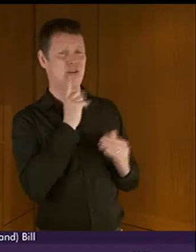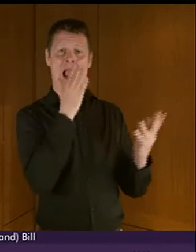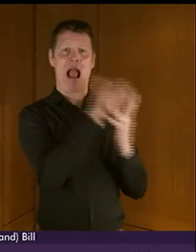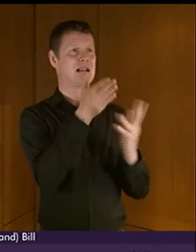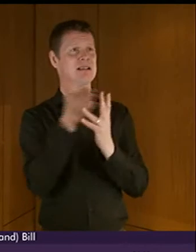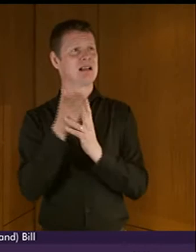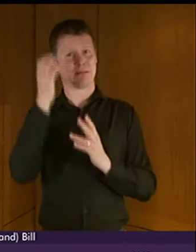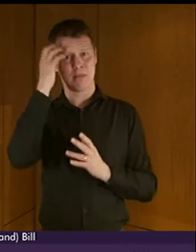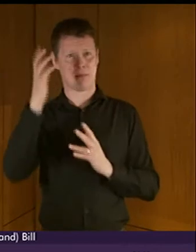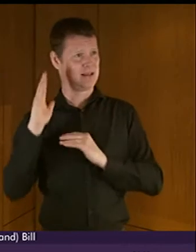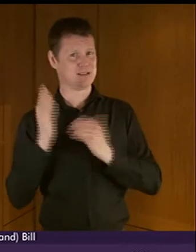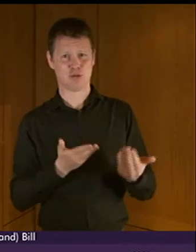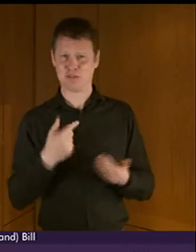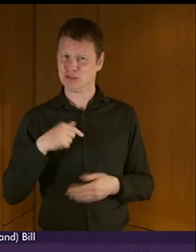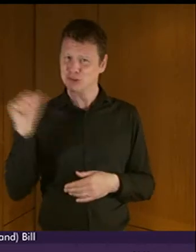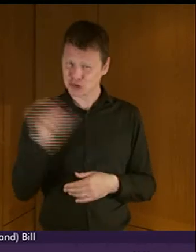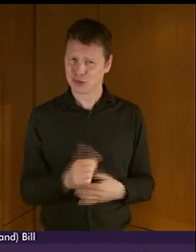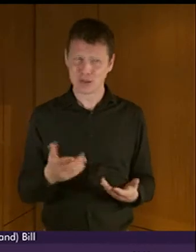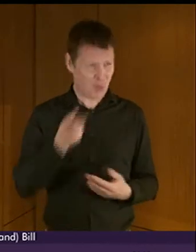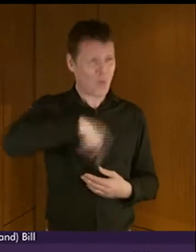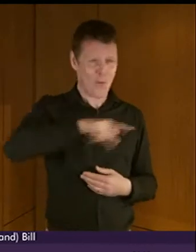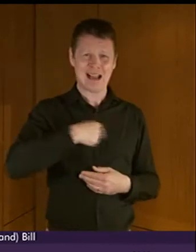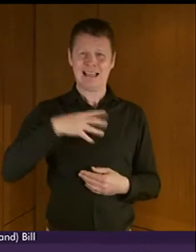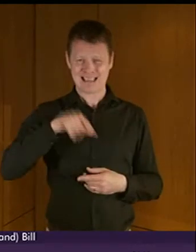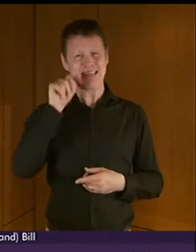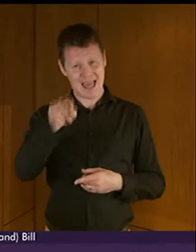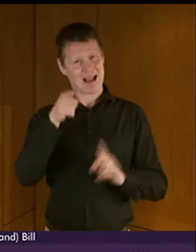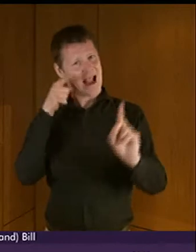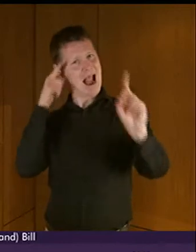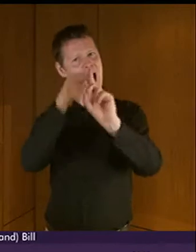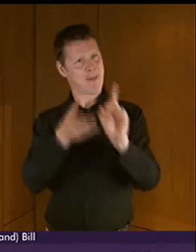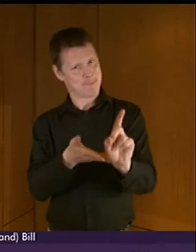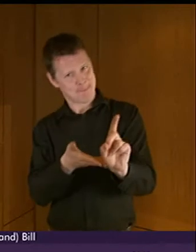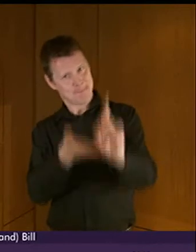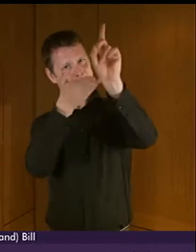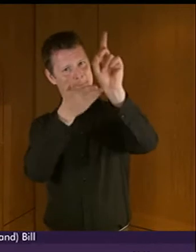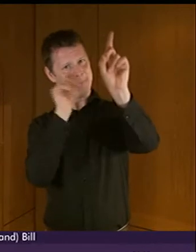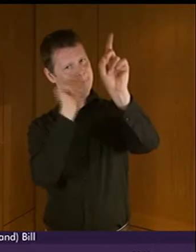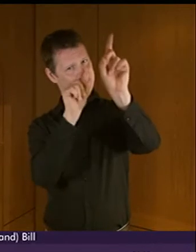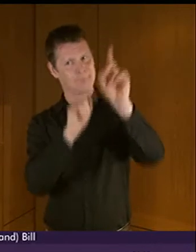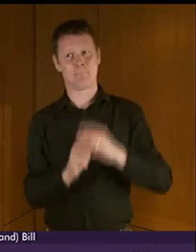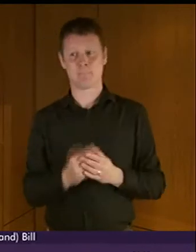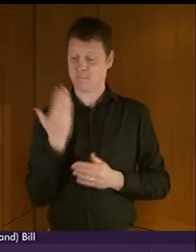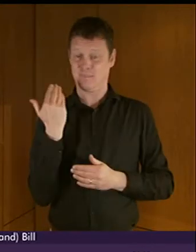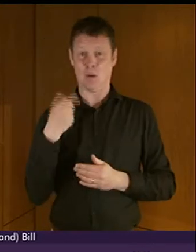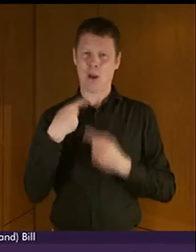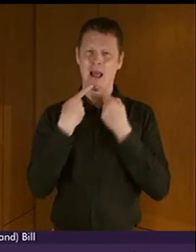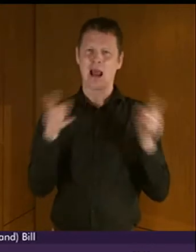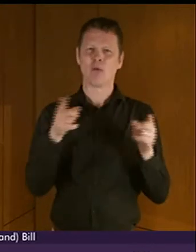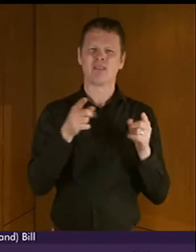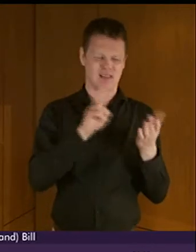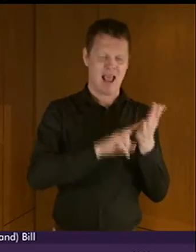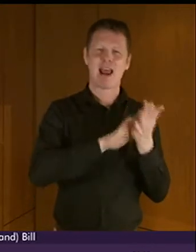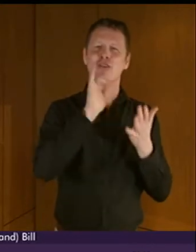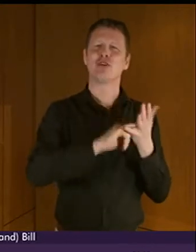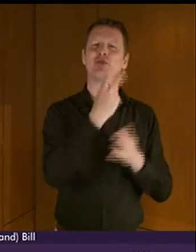that should be the aim that all of us have and that is why earlier this year we announced the extension of the NHS 24